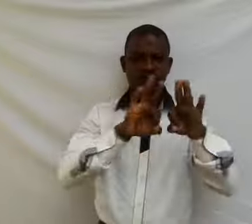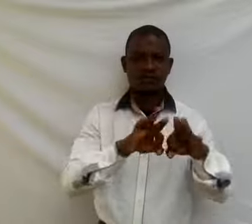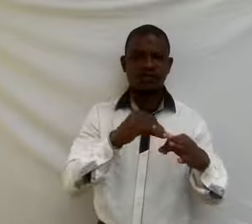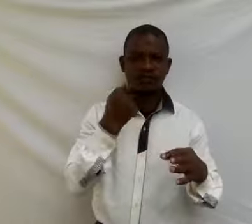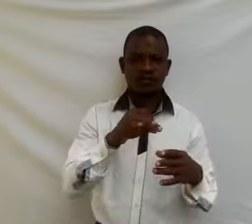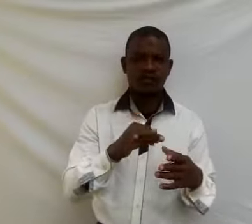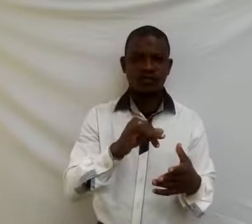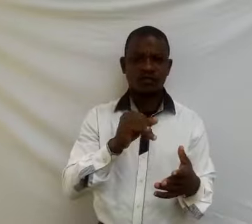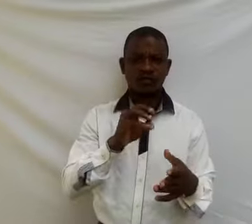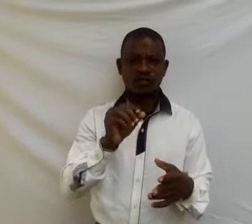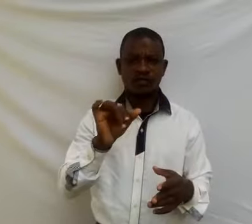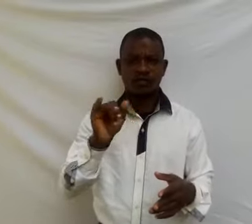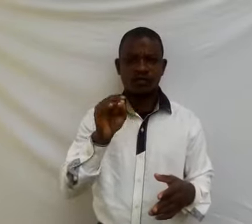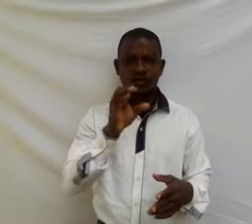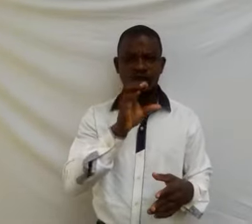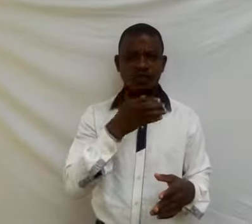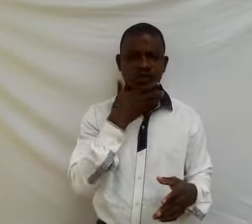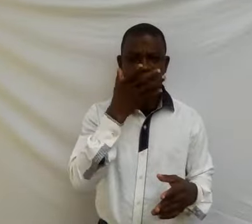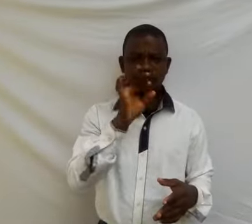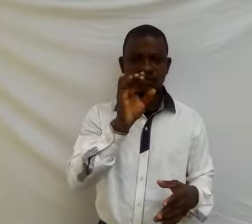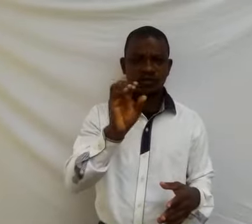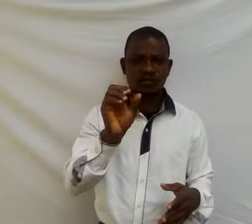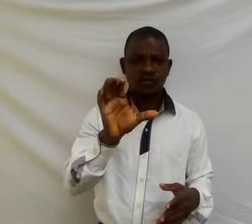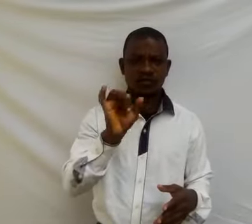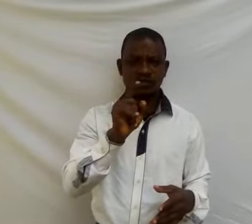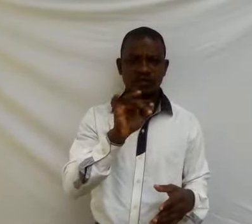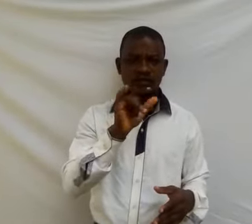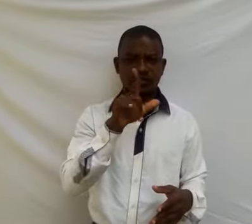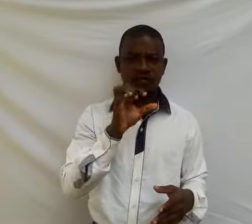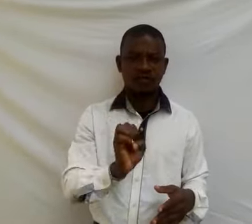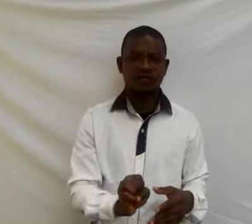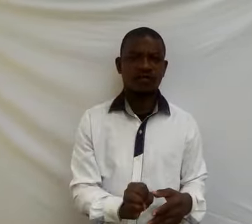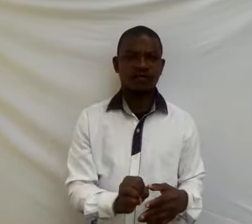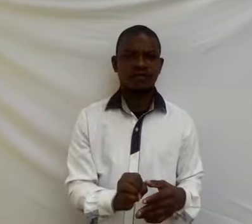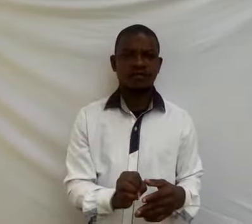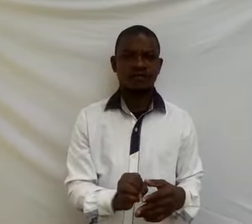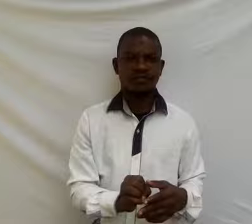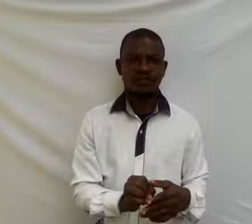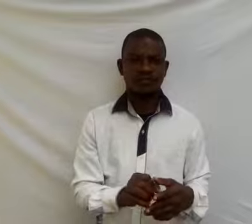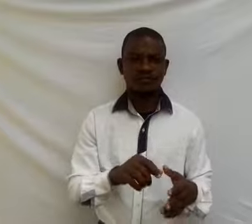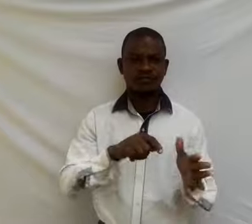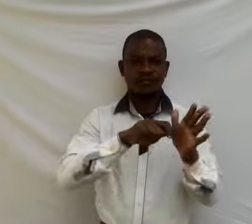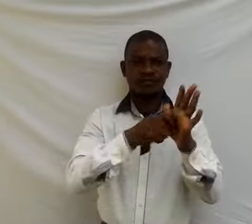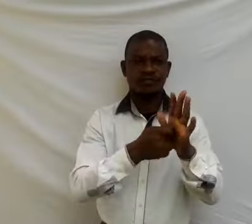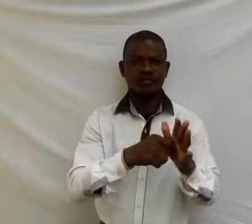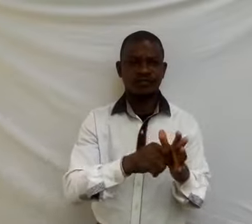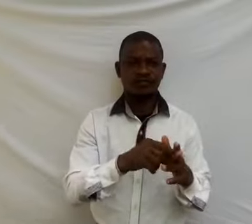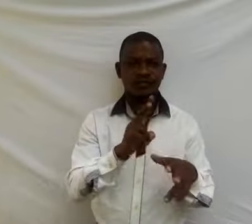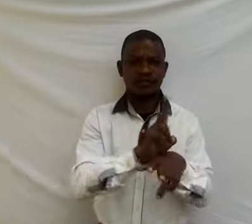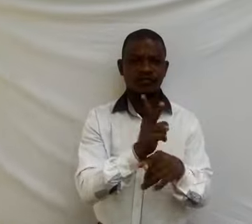oxygen cycle Key vocabulary words